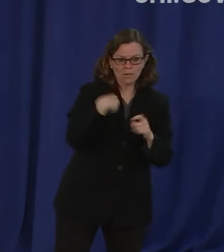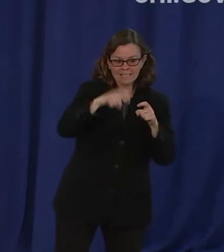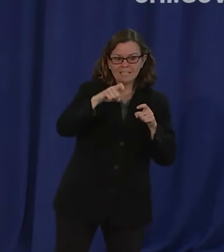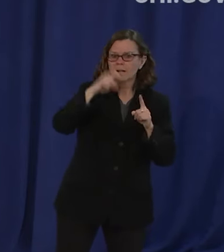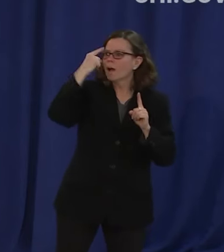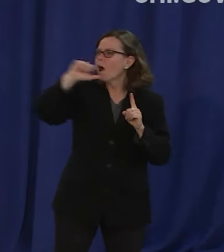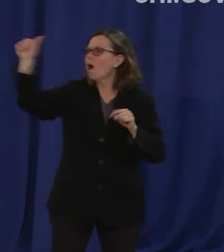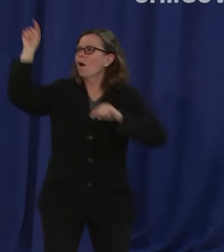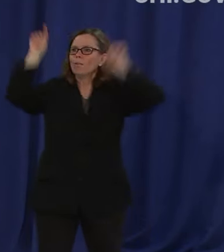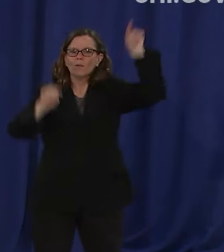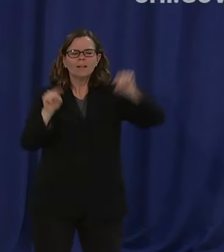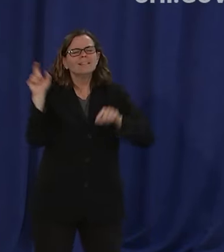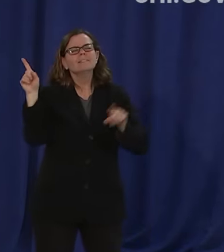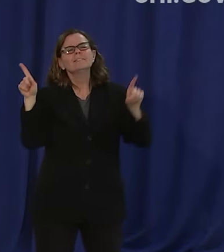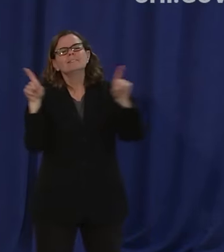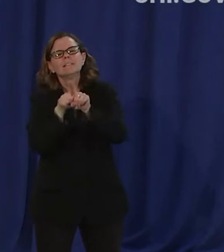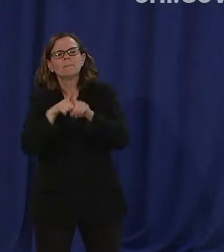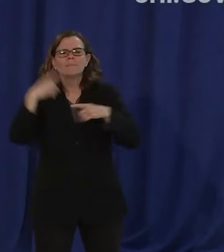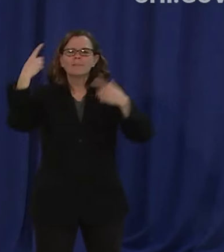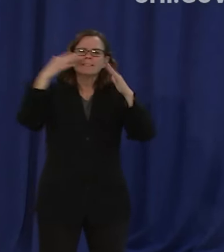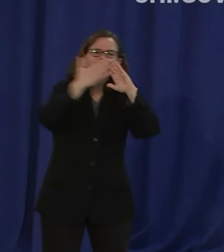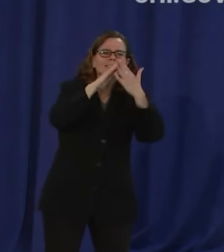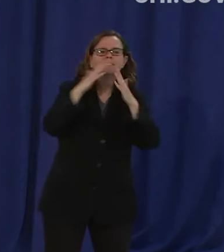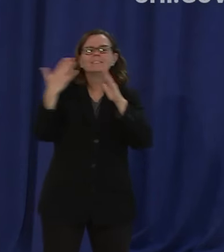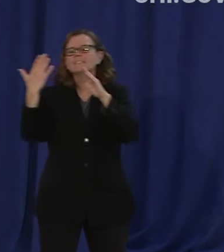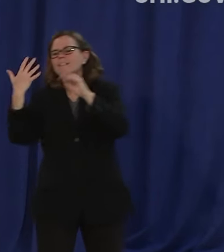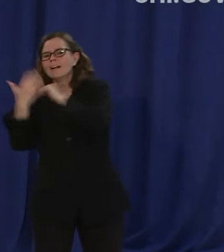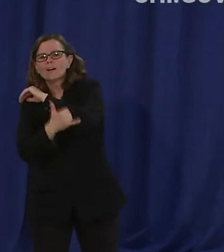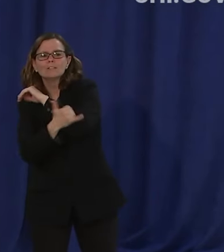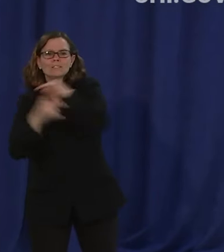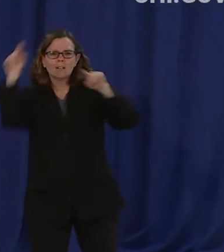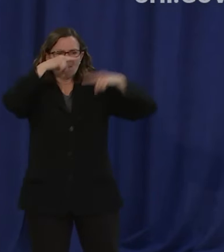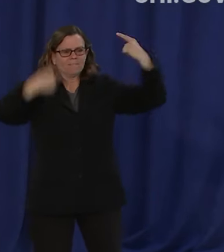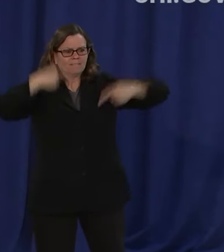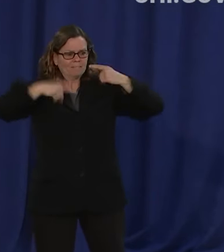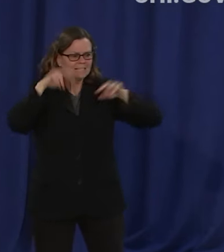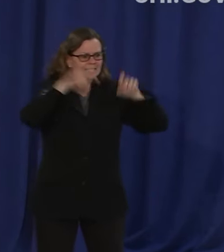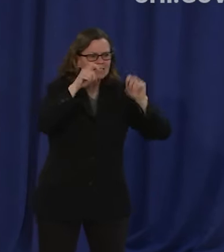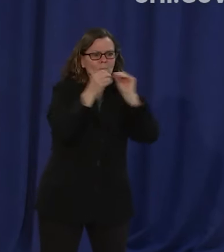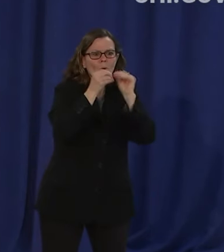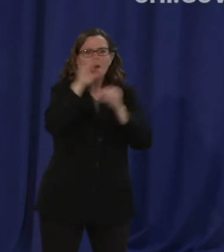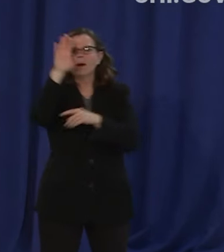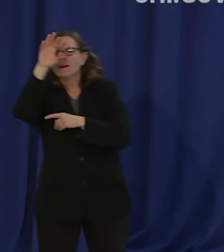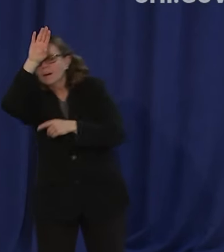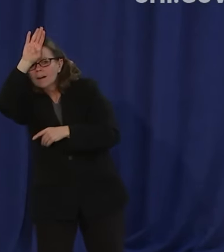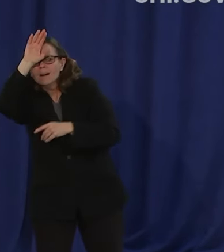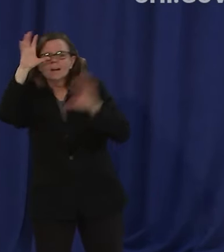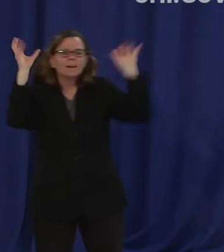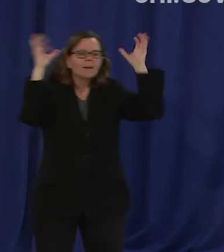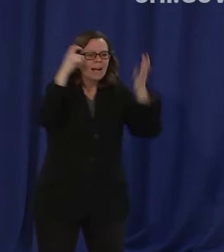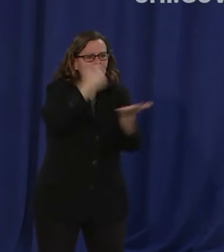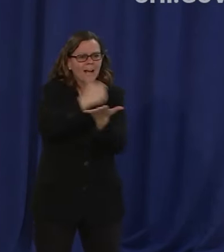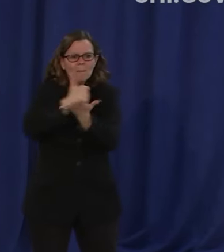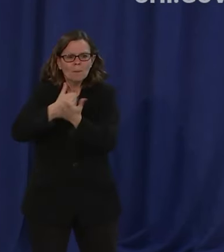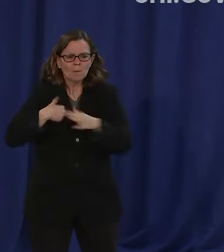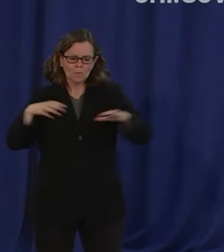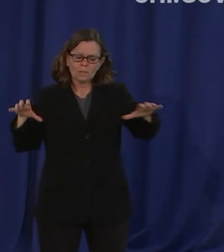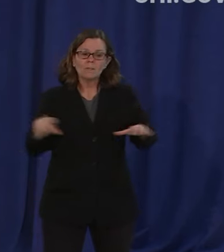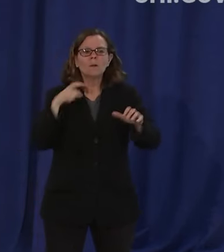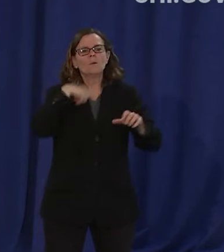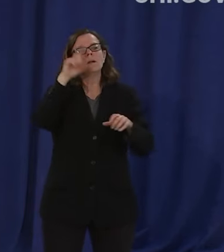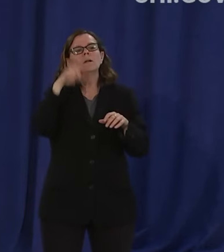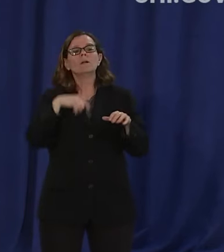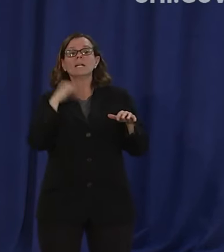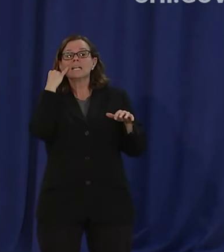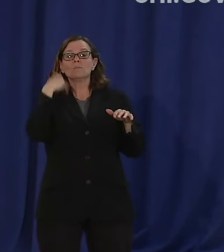don't have 48 hours we have maybe hours and if we don't act quickly we we lose the opportunity that